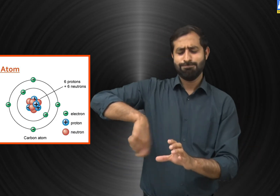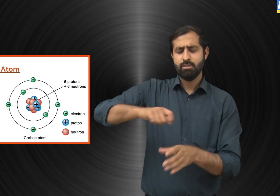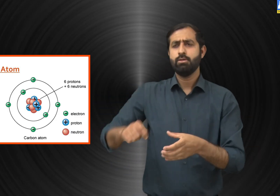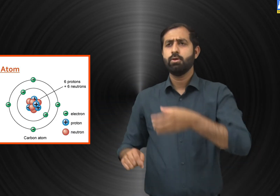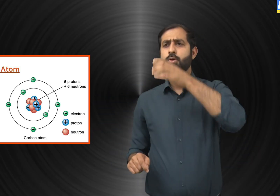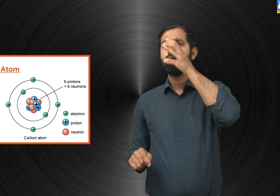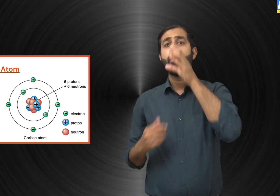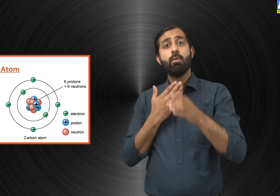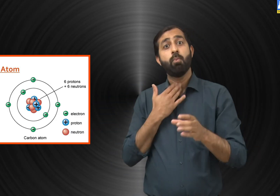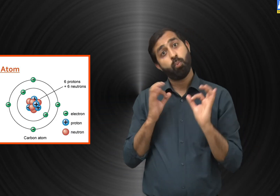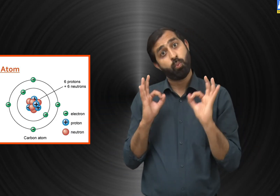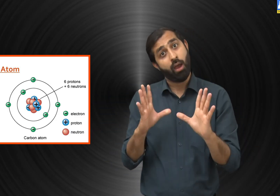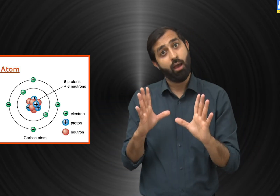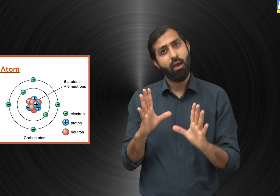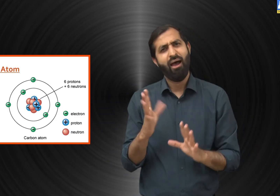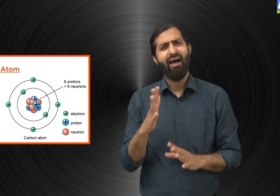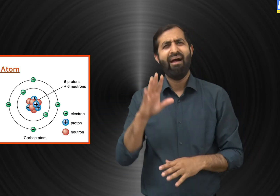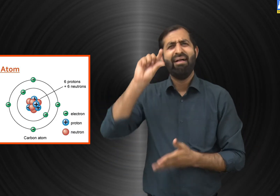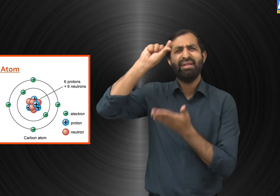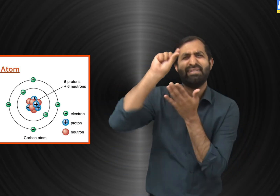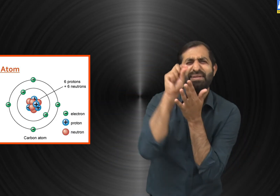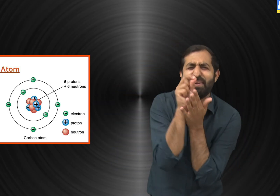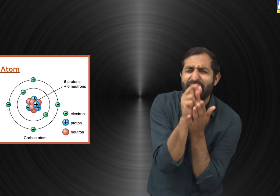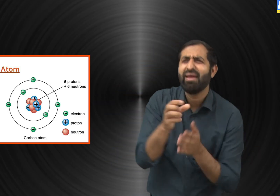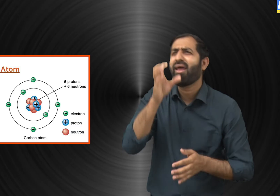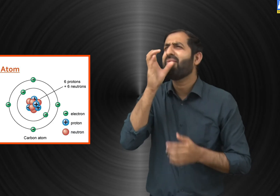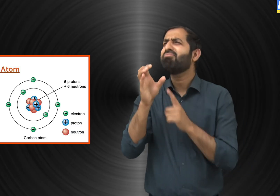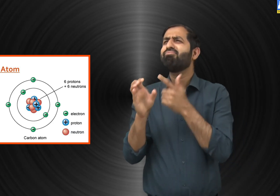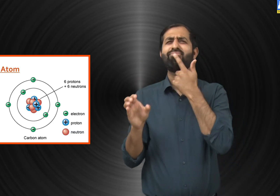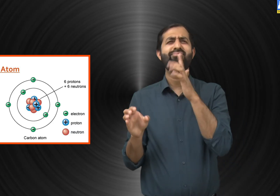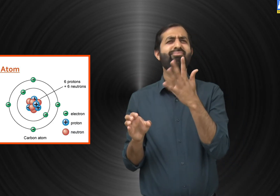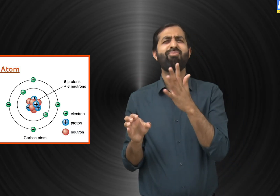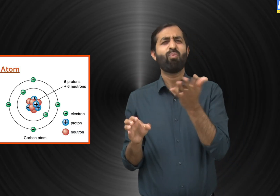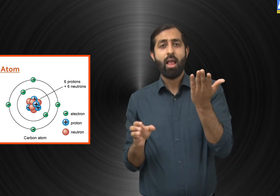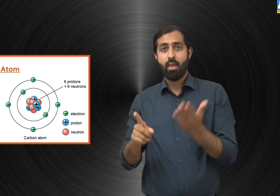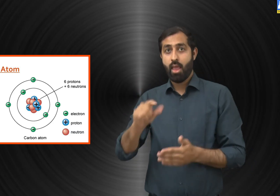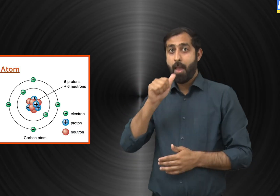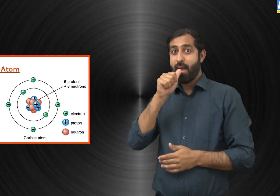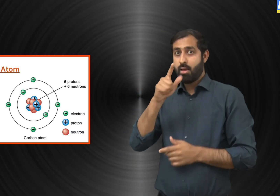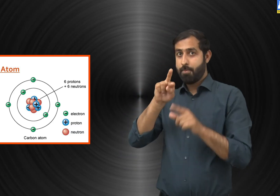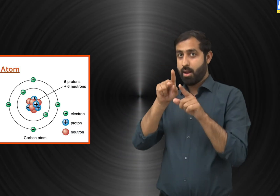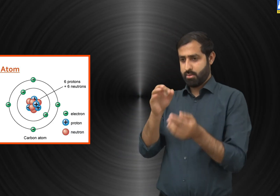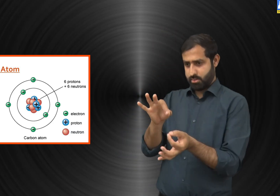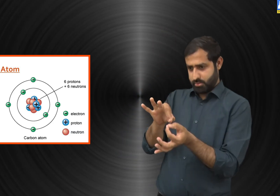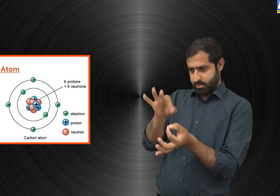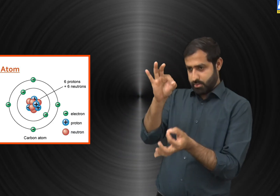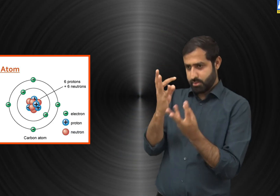in it, will the water become sweet? No. It remains tasteless. To sweeten the water,